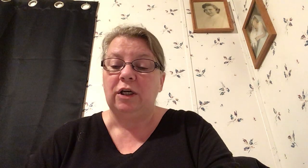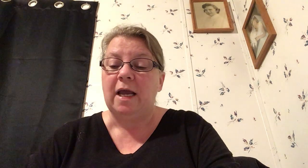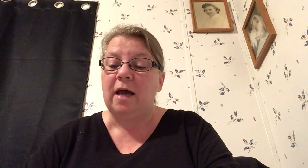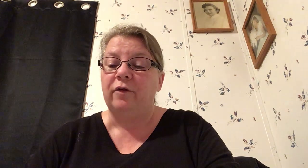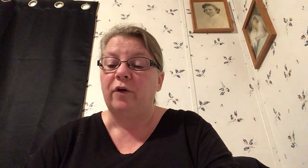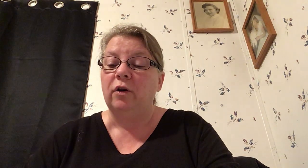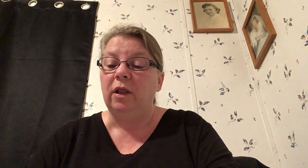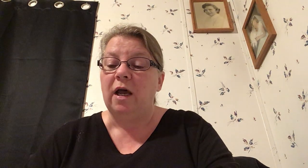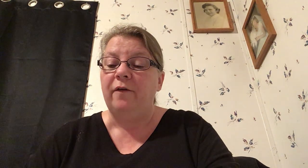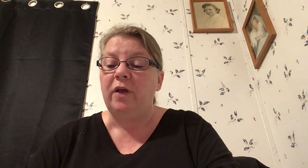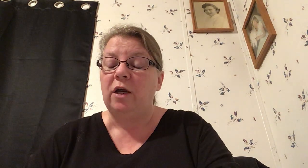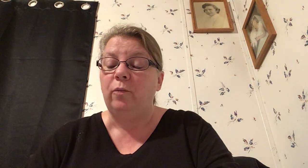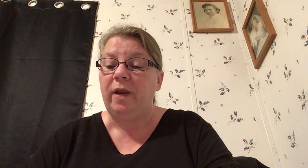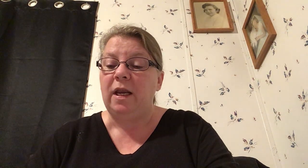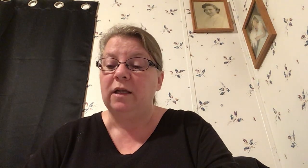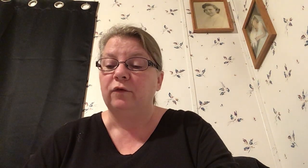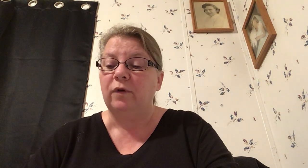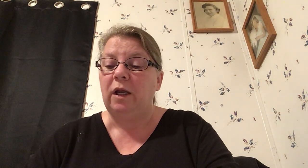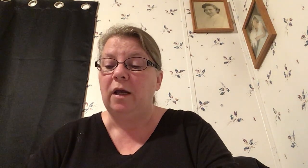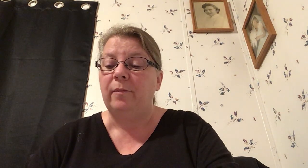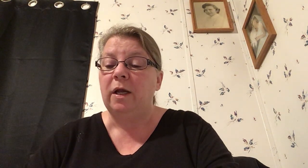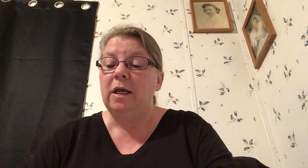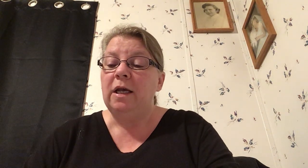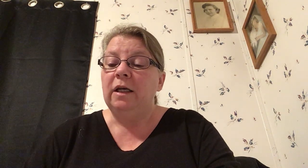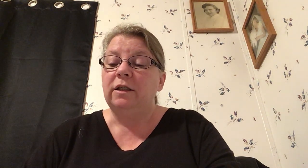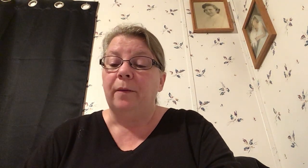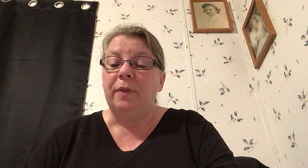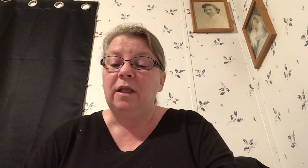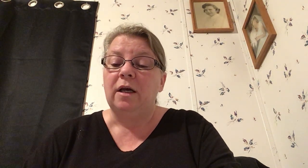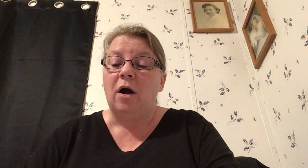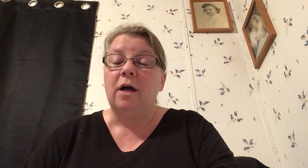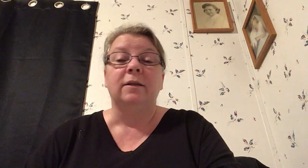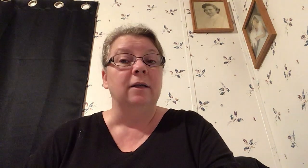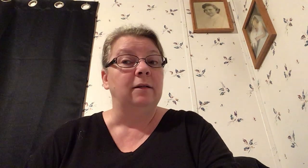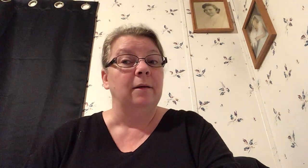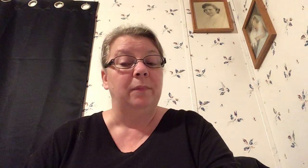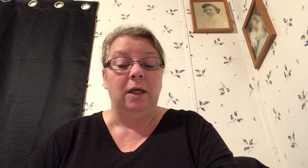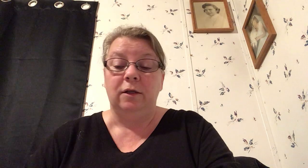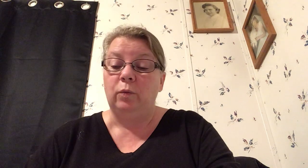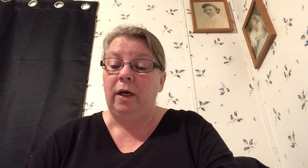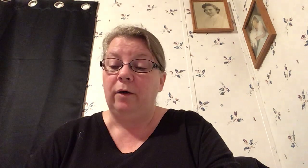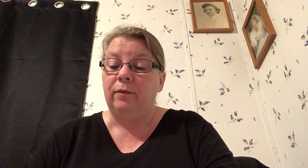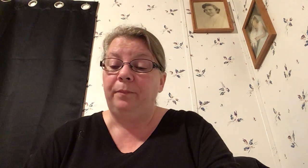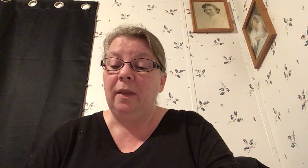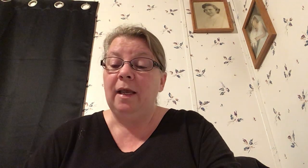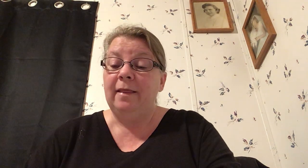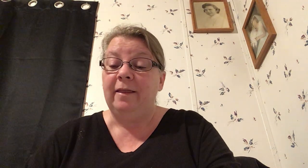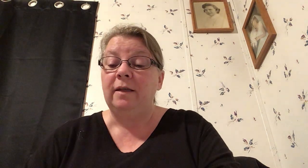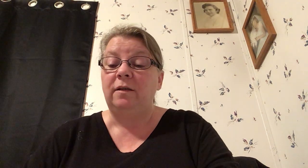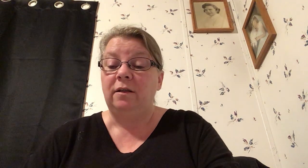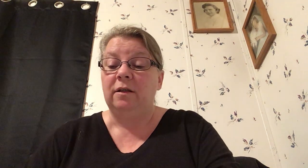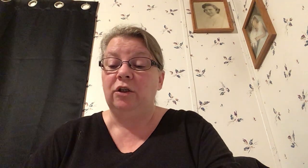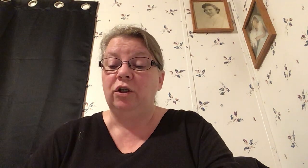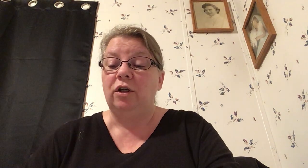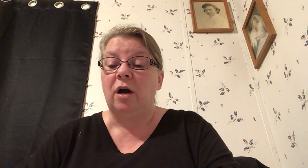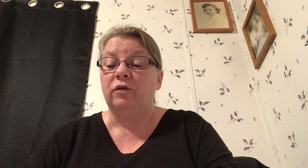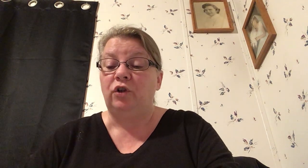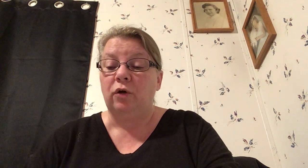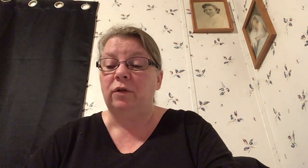out of our love and obedience for him something that costs us something as well this decision cost Joseph